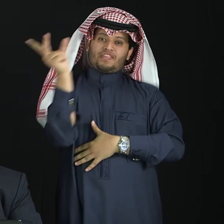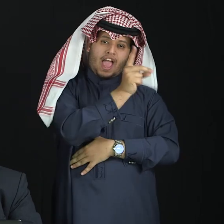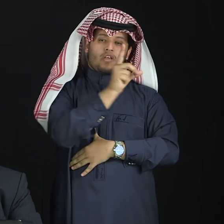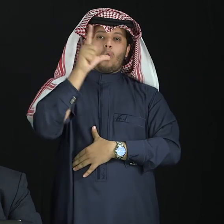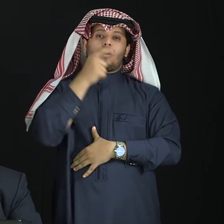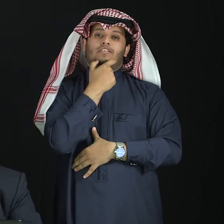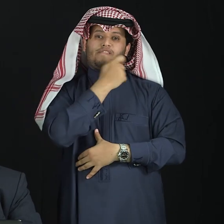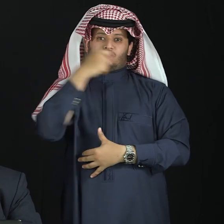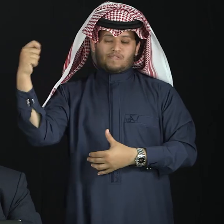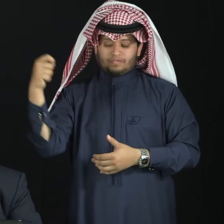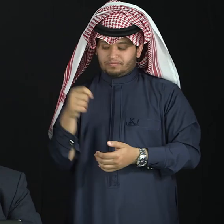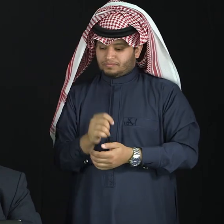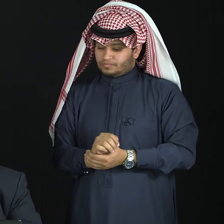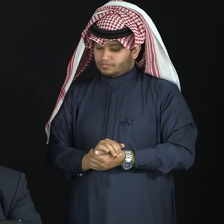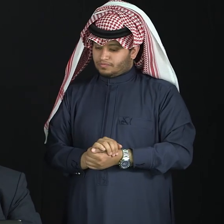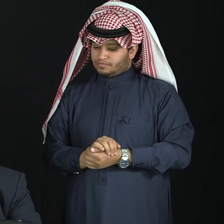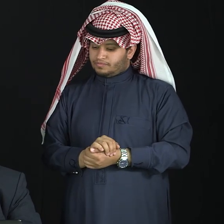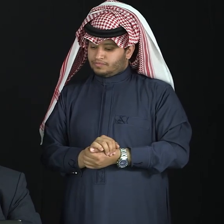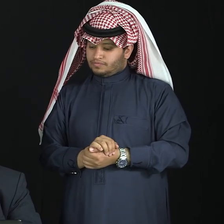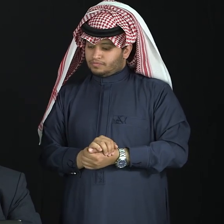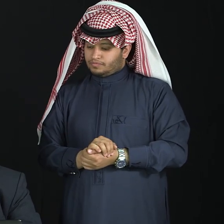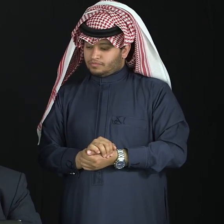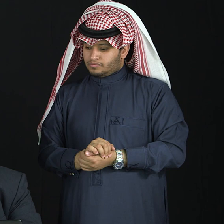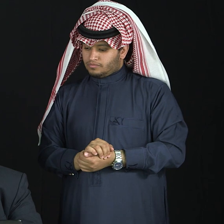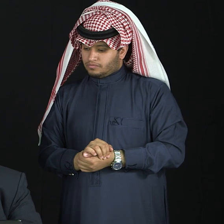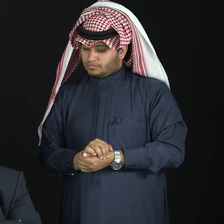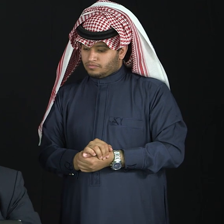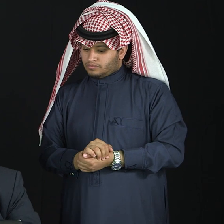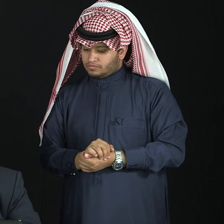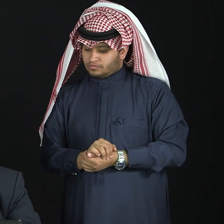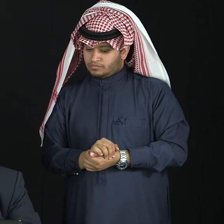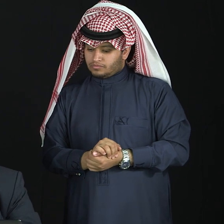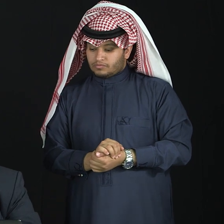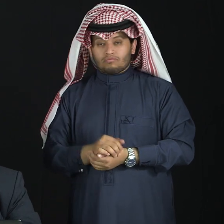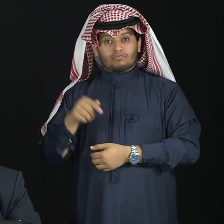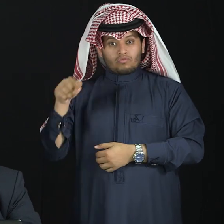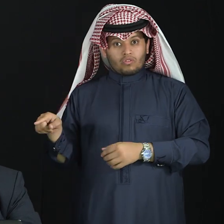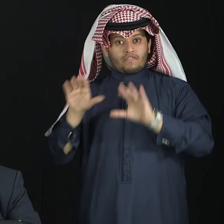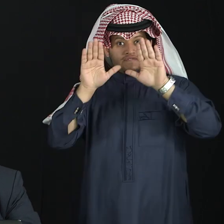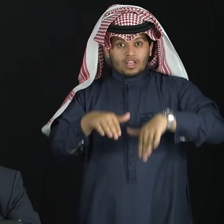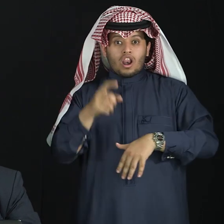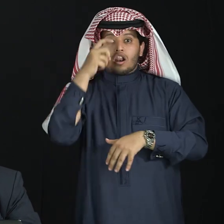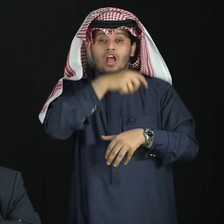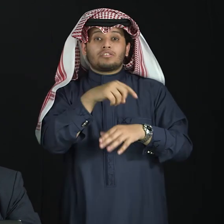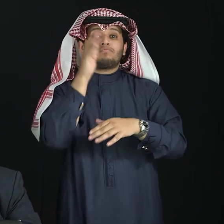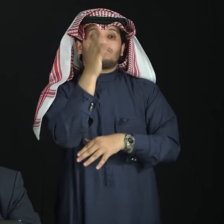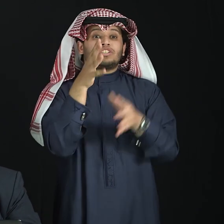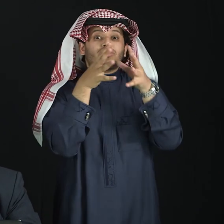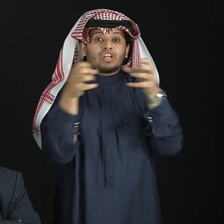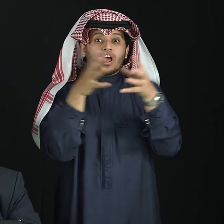For the above reasons, the needs for talking or taking care, in fact, of this slice of society is